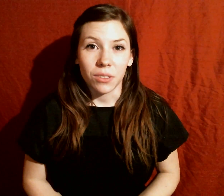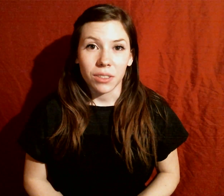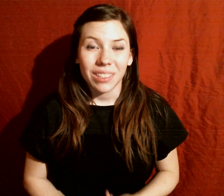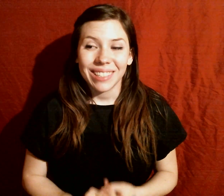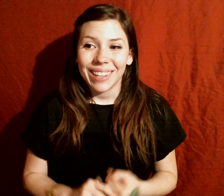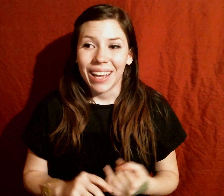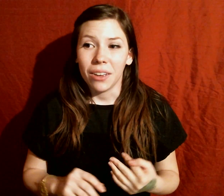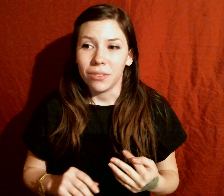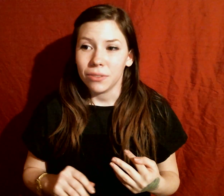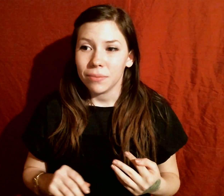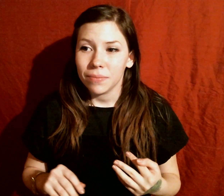have